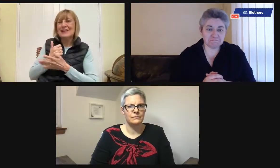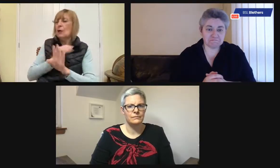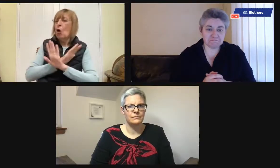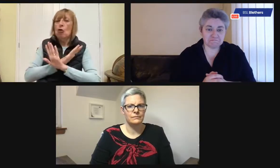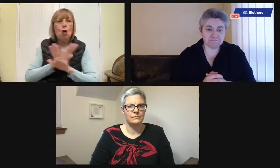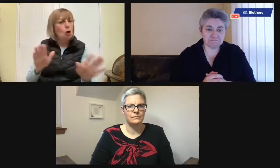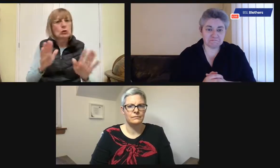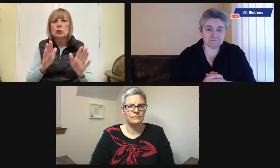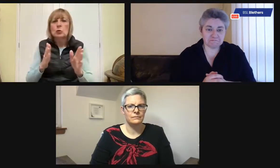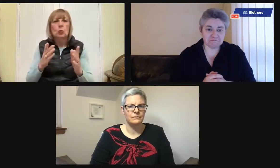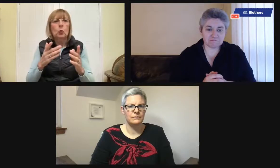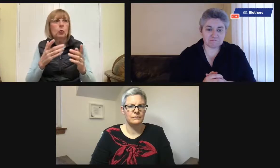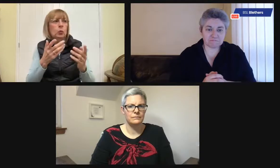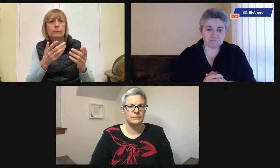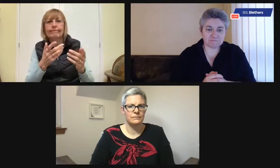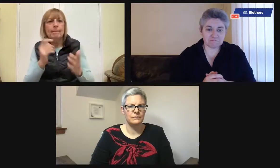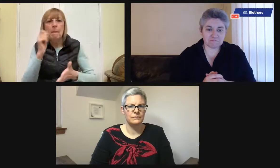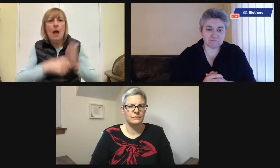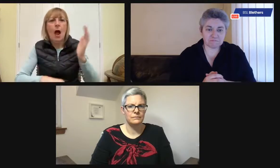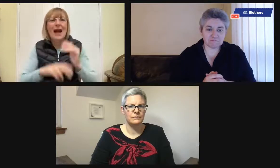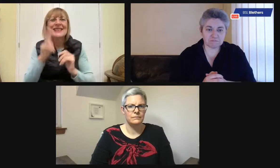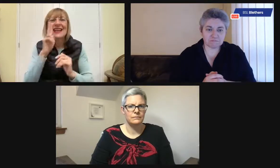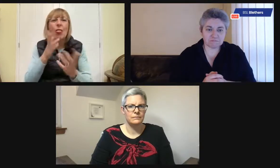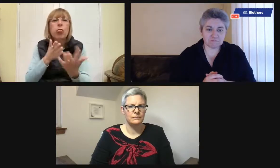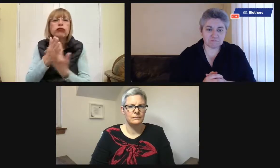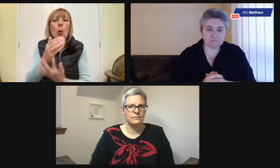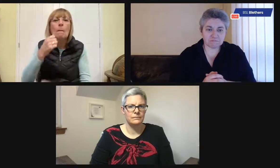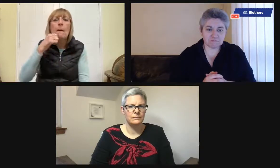I think the see-through works well, but I've been advised.